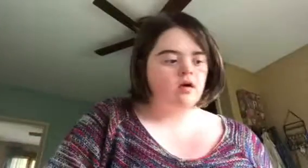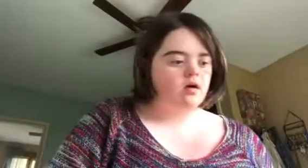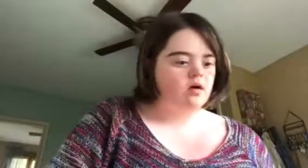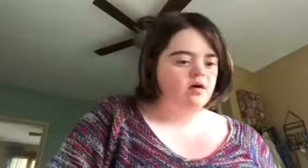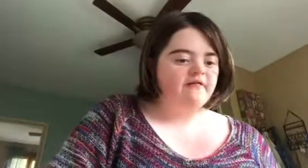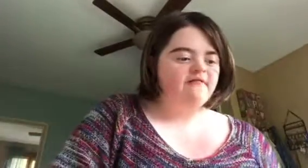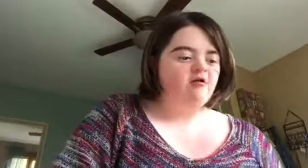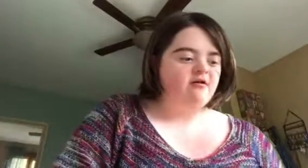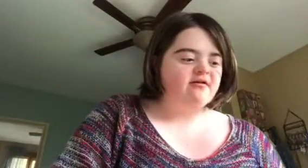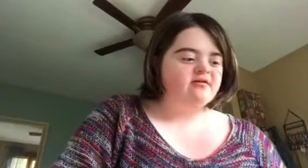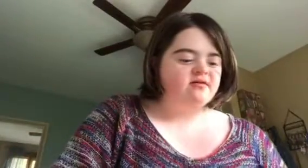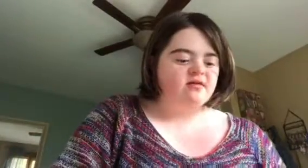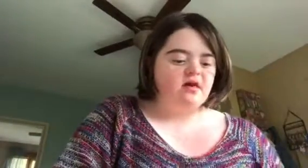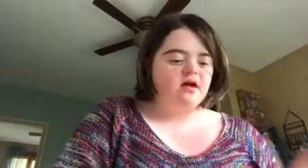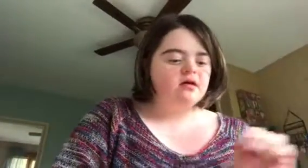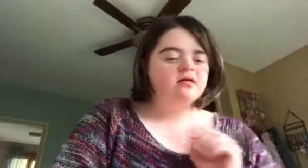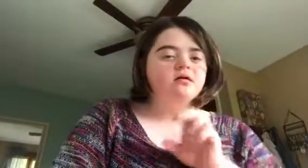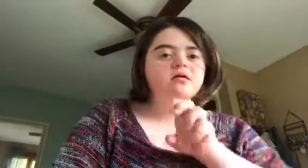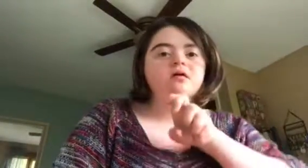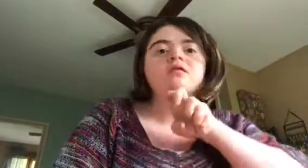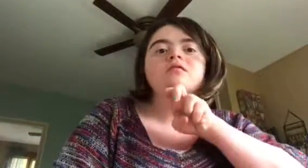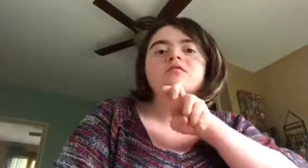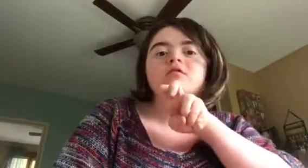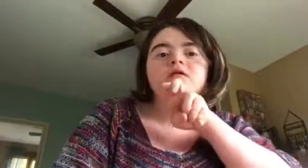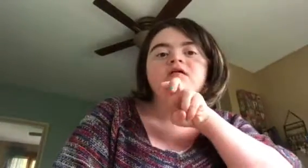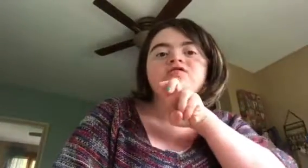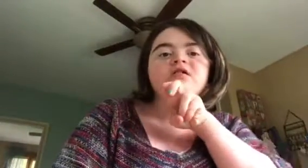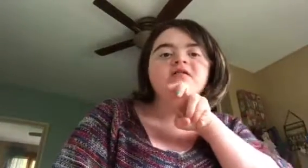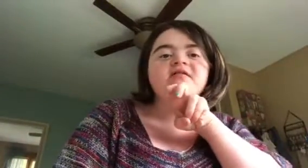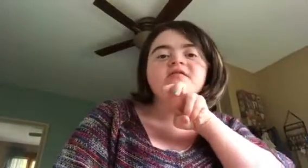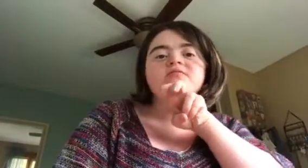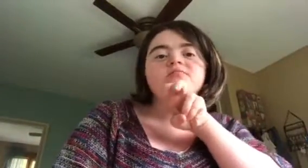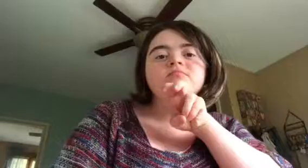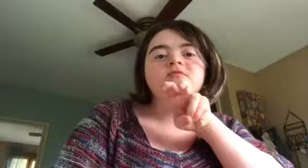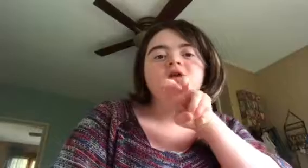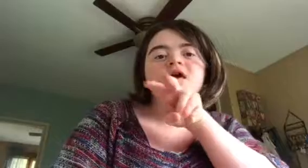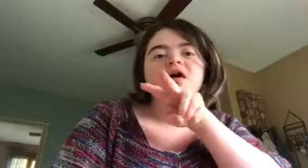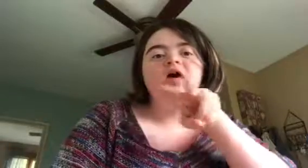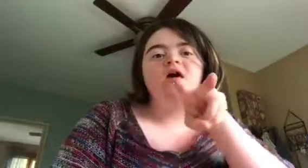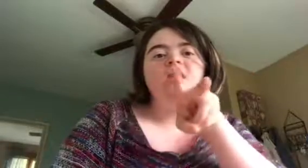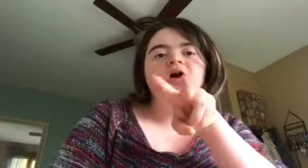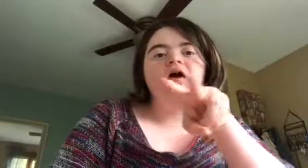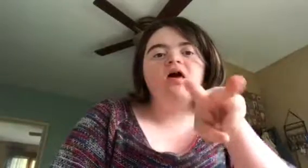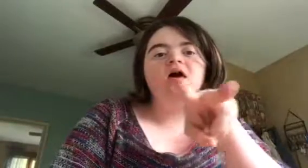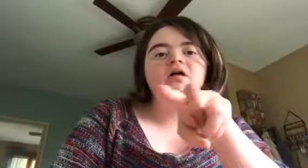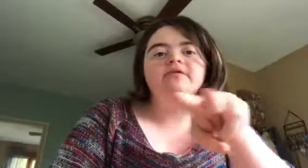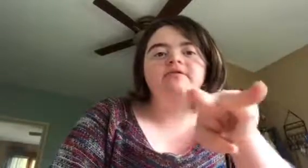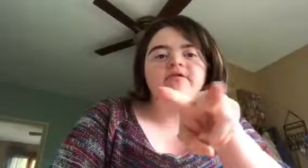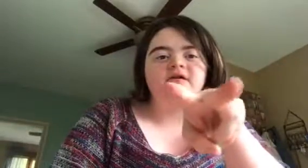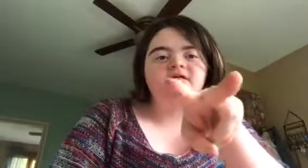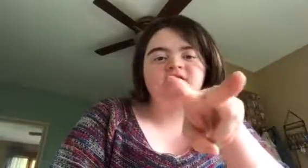For a snake, go like this. And do this.